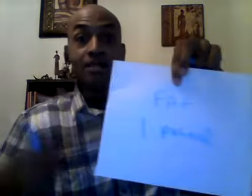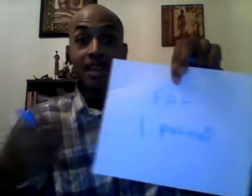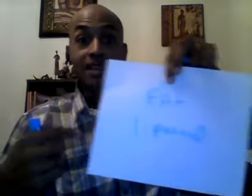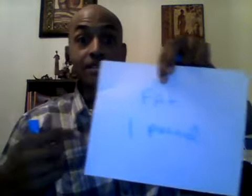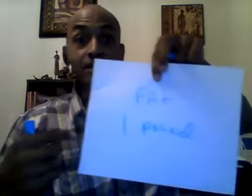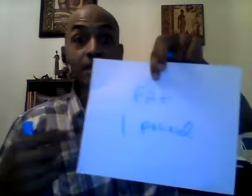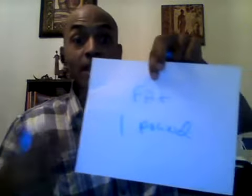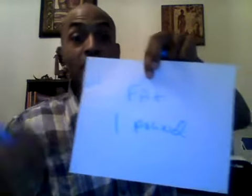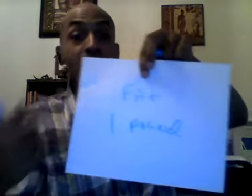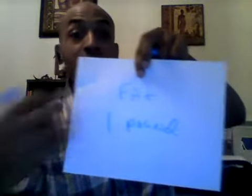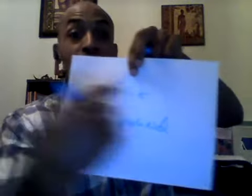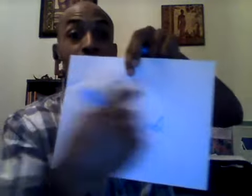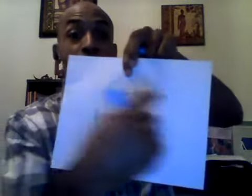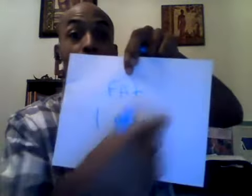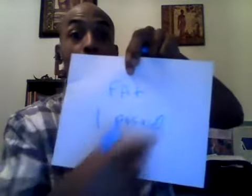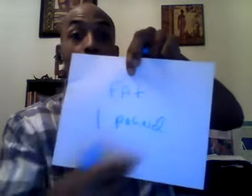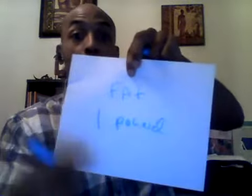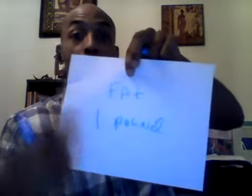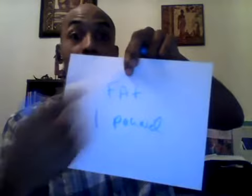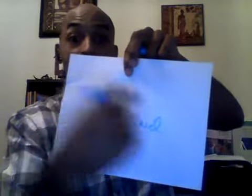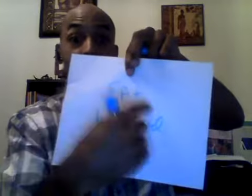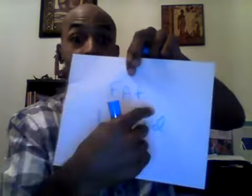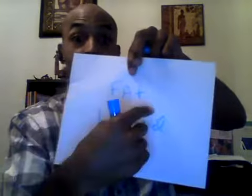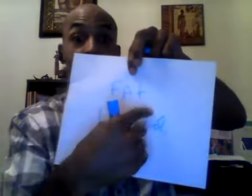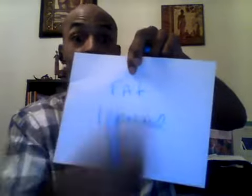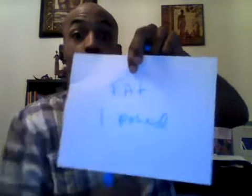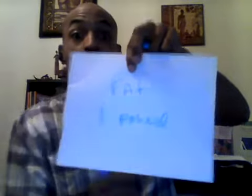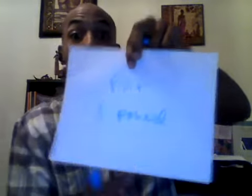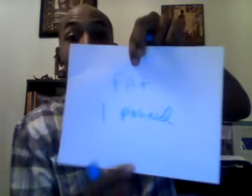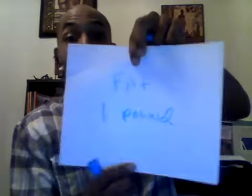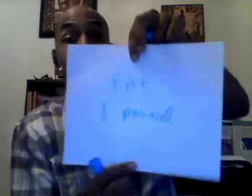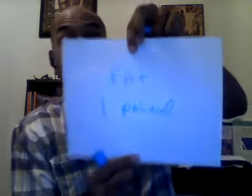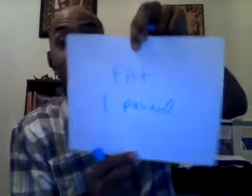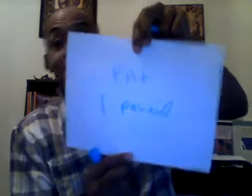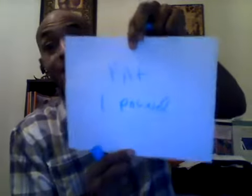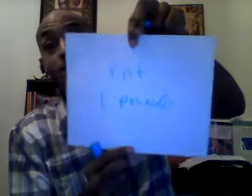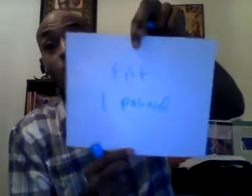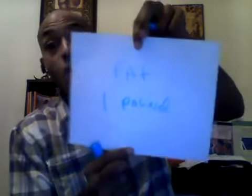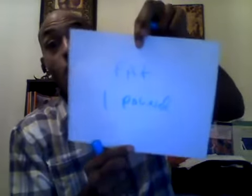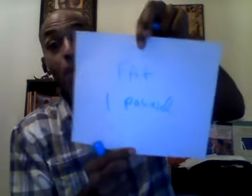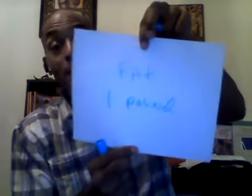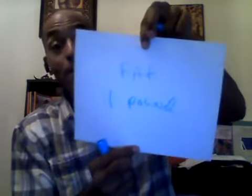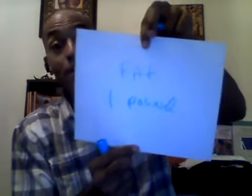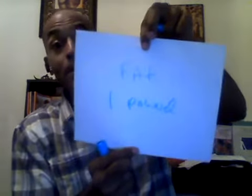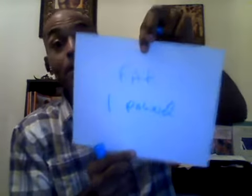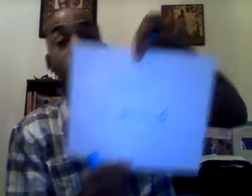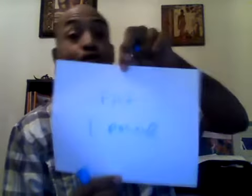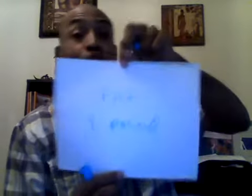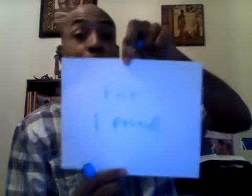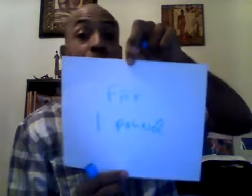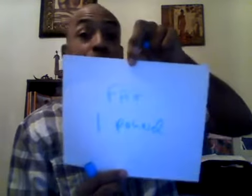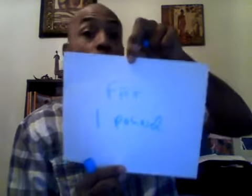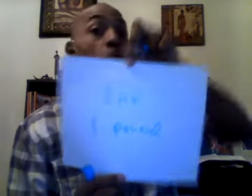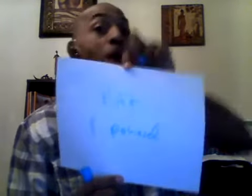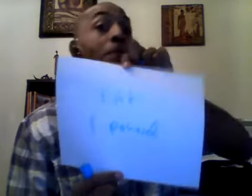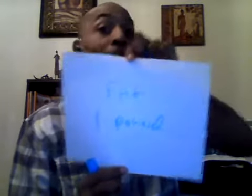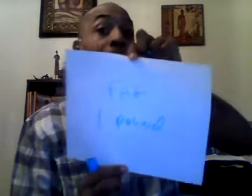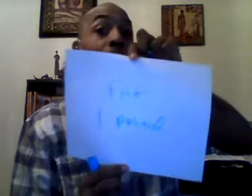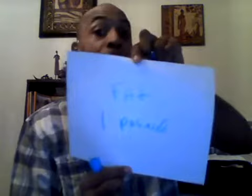dense it covers a whole area so what it would take this whole paper to represent one pound of